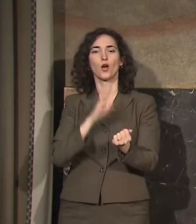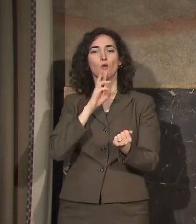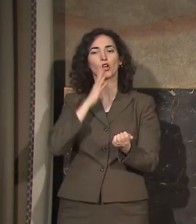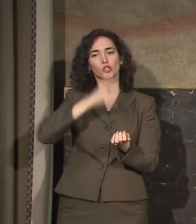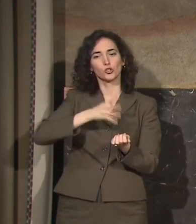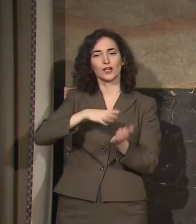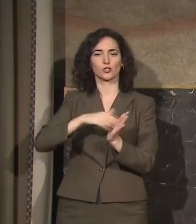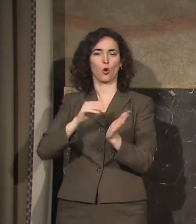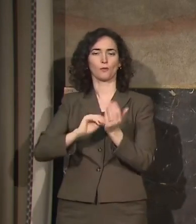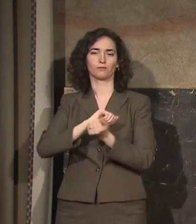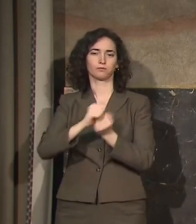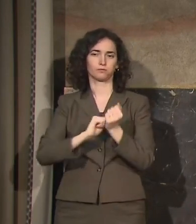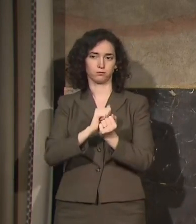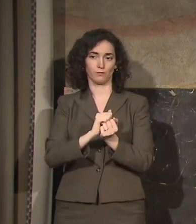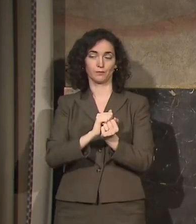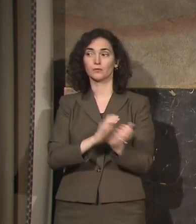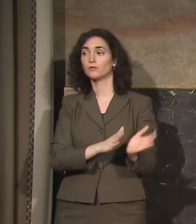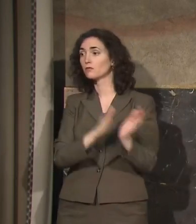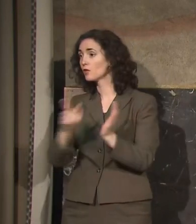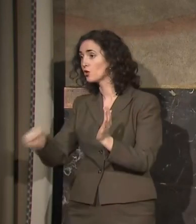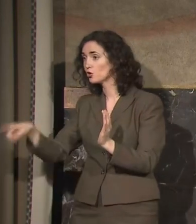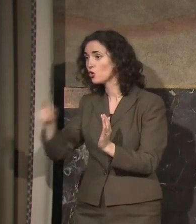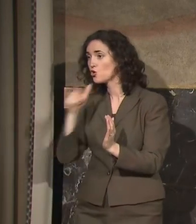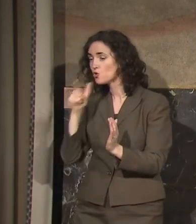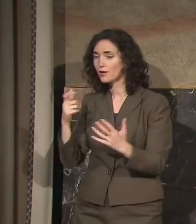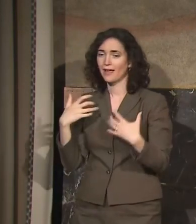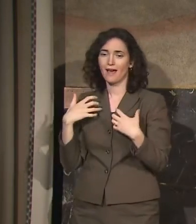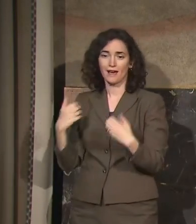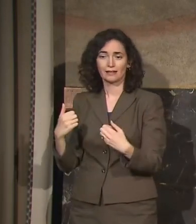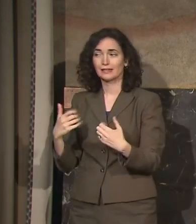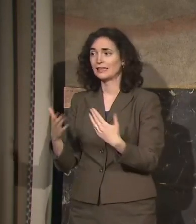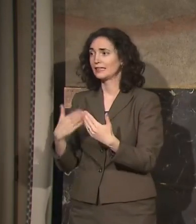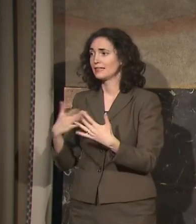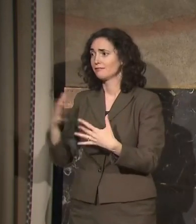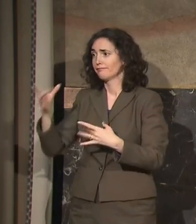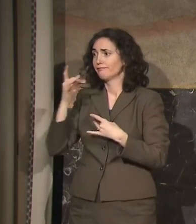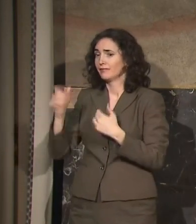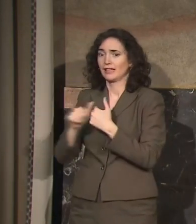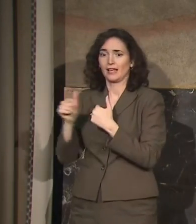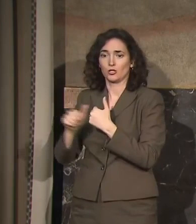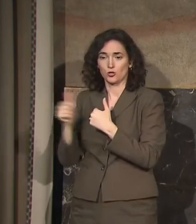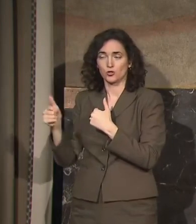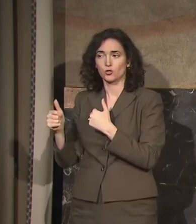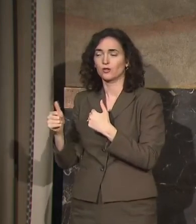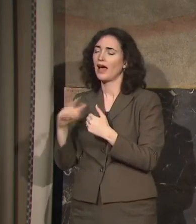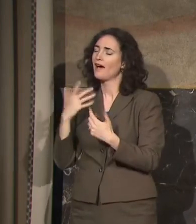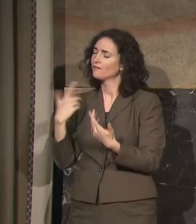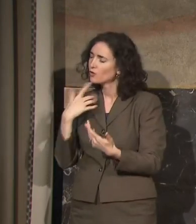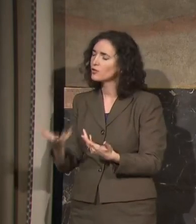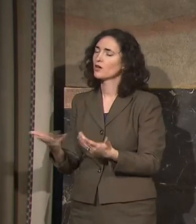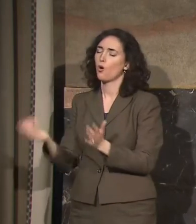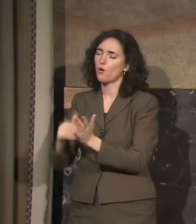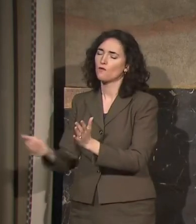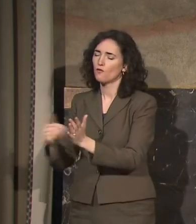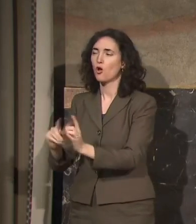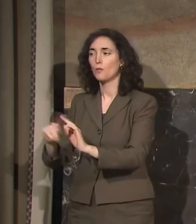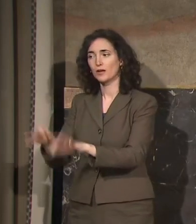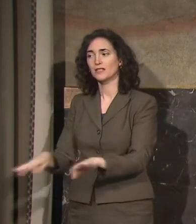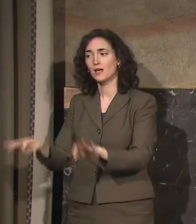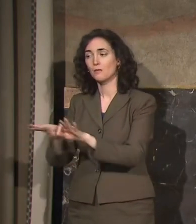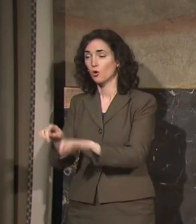For those people who are vulnerable, and I know you've heard me say this a thousand times, but it's that important. If you're 65 or older,